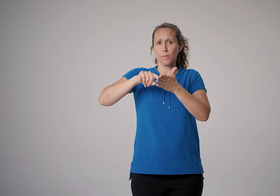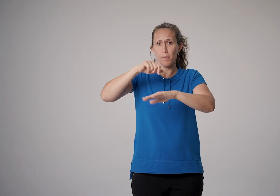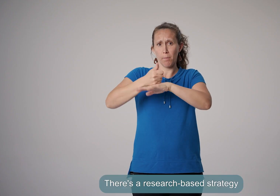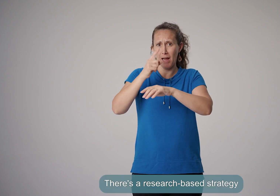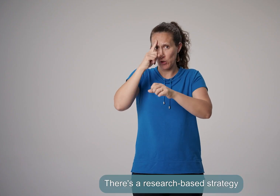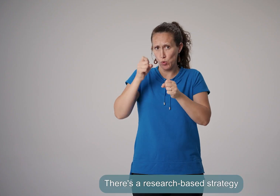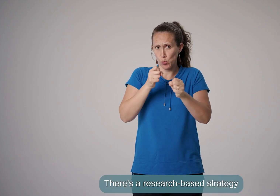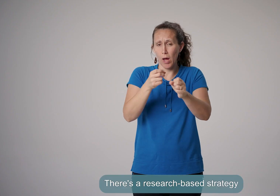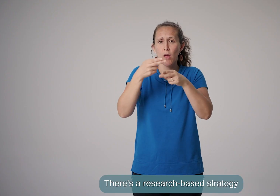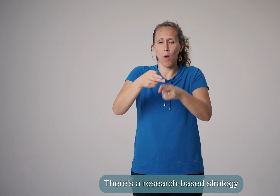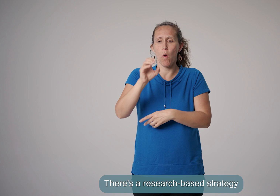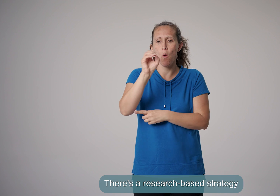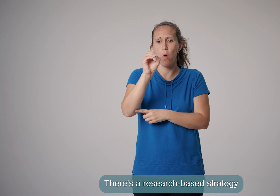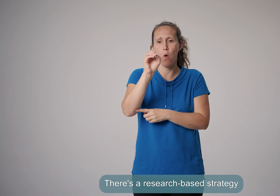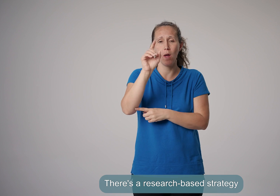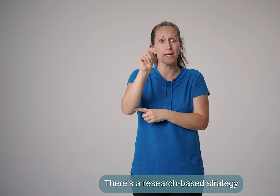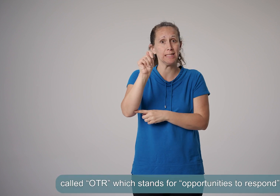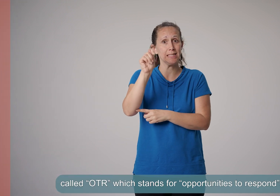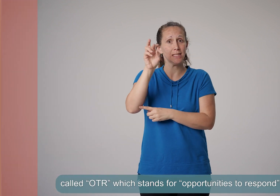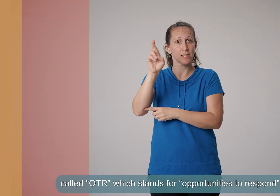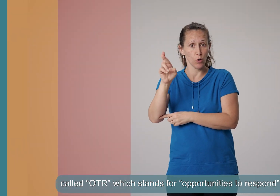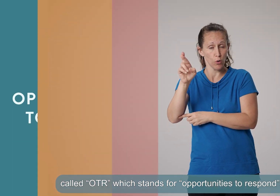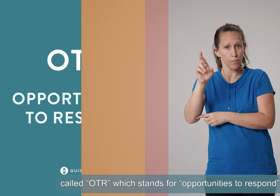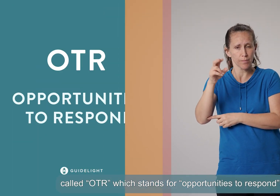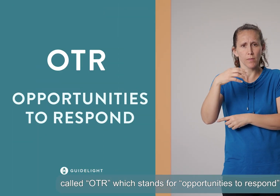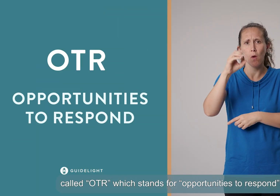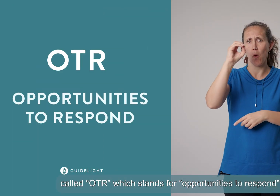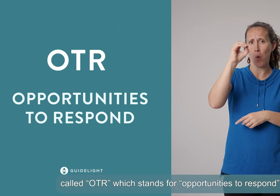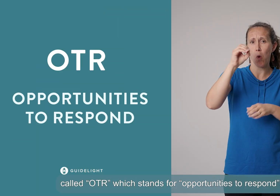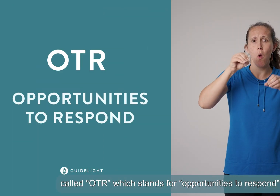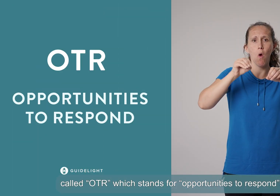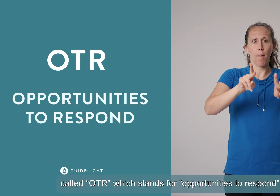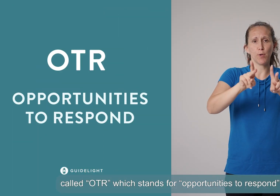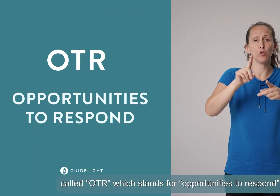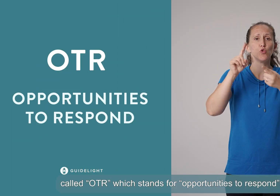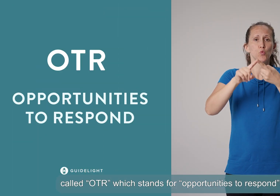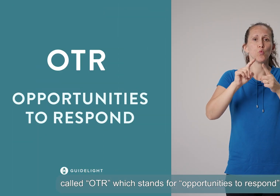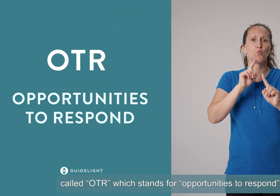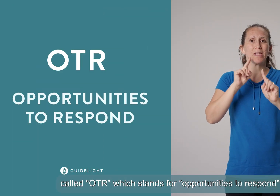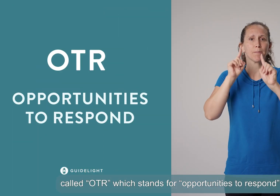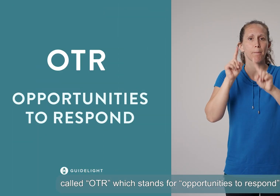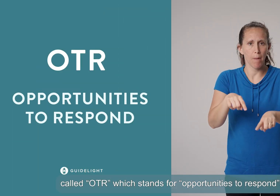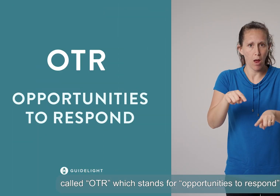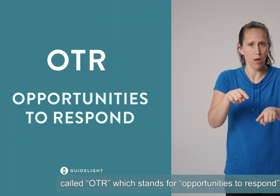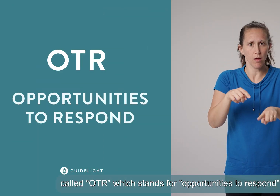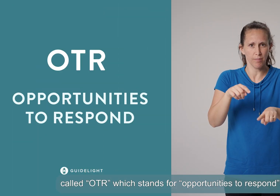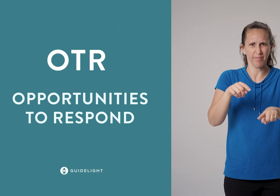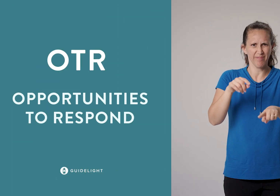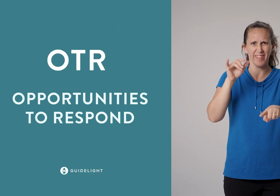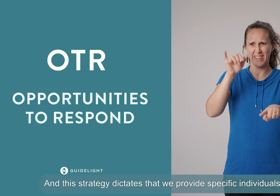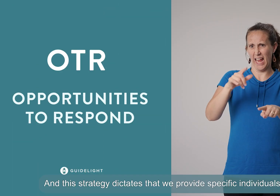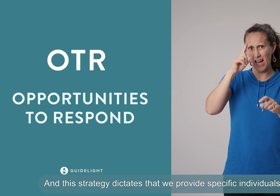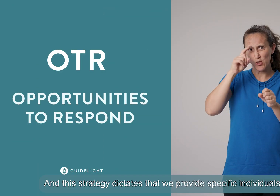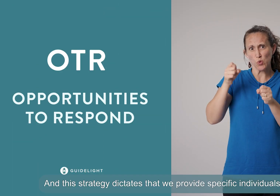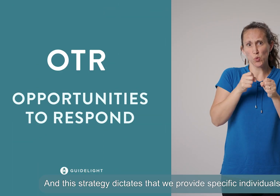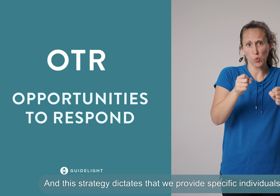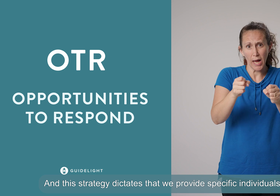There's a research-based strategy called OTR, which stands for Opportunities to Respond, and this strategy